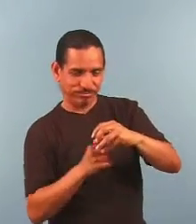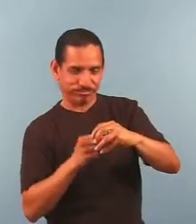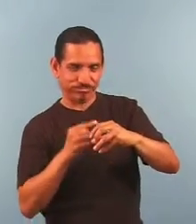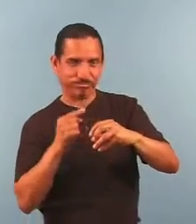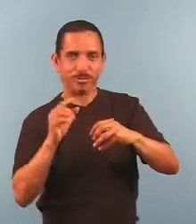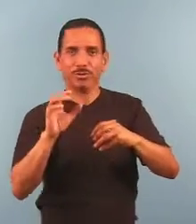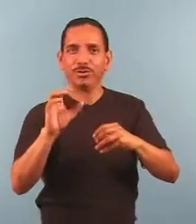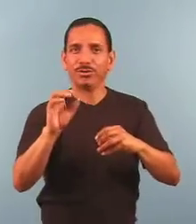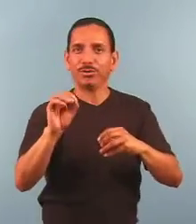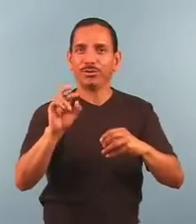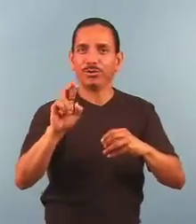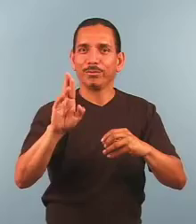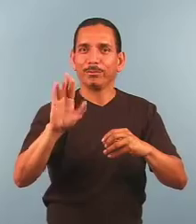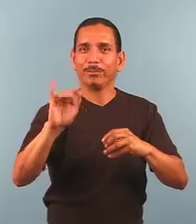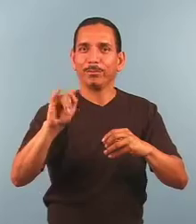orbits near Earth.